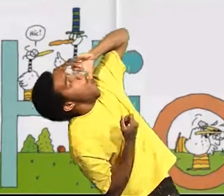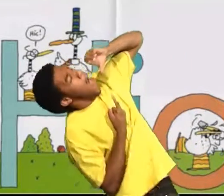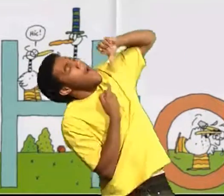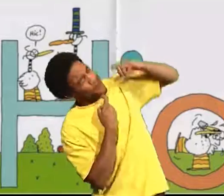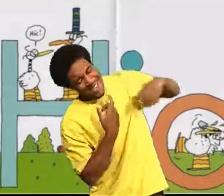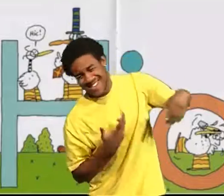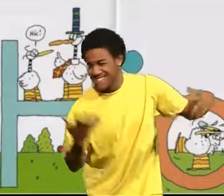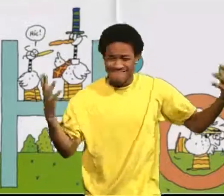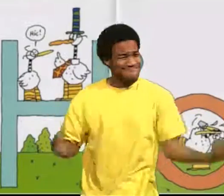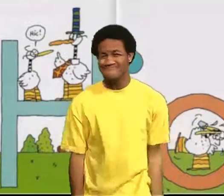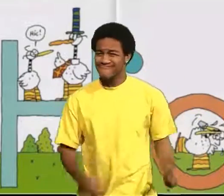It didn't work.